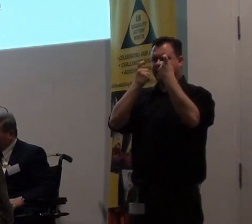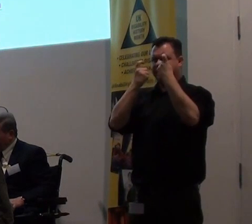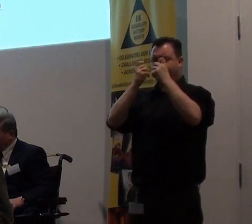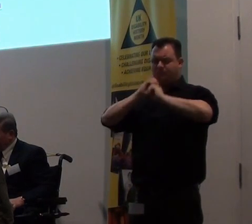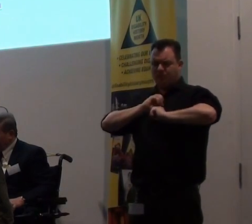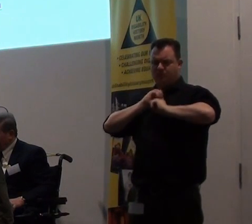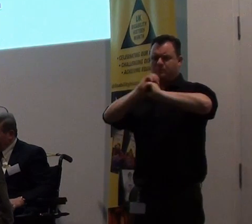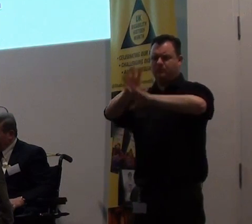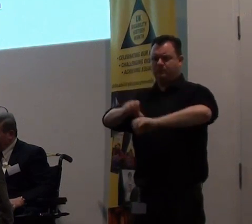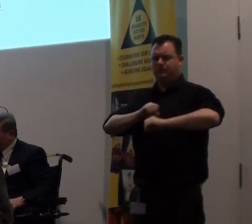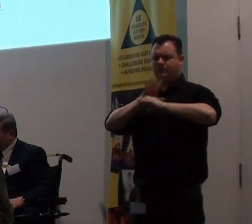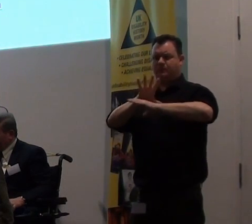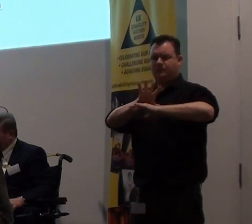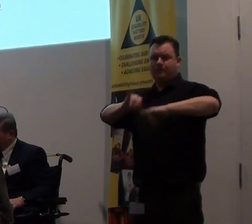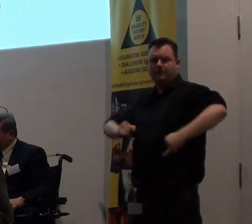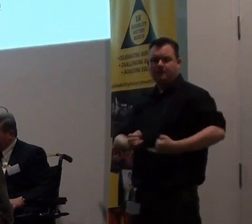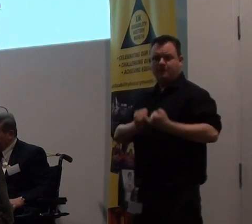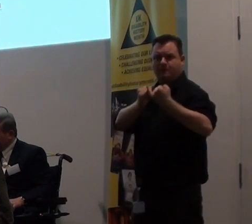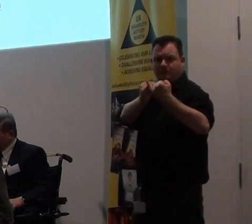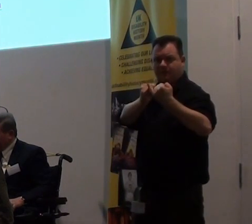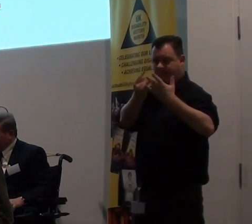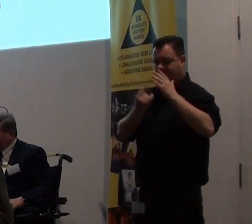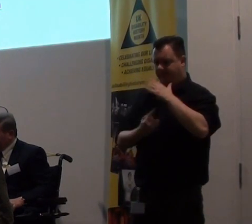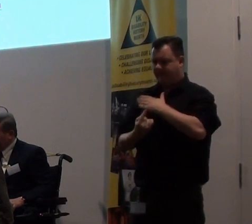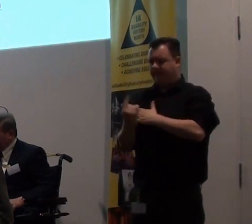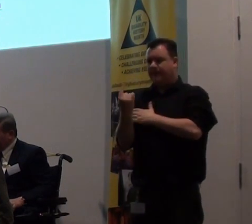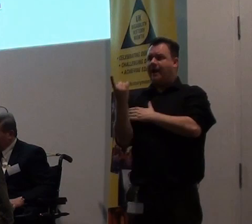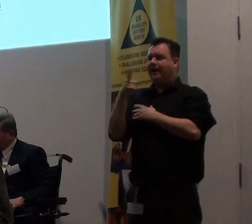against individualism, conquest and exploitation.